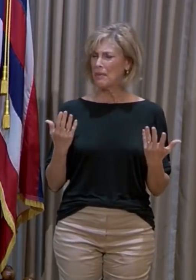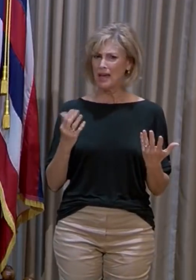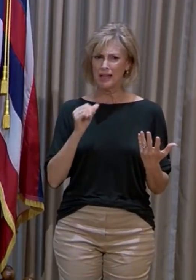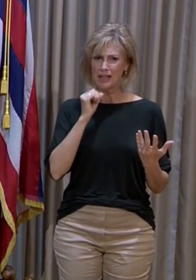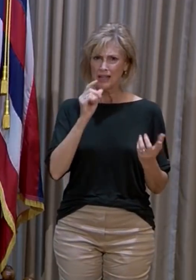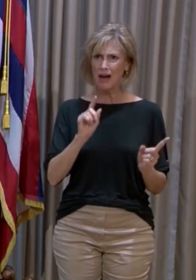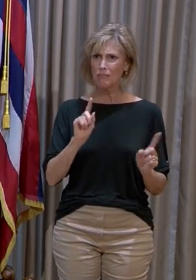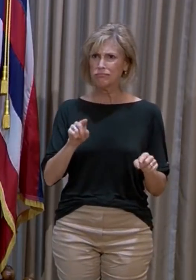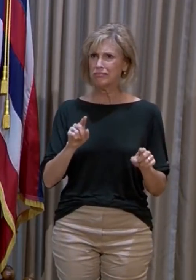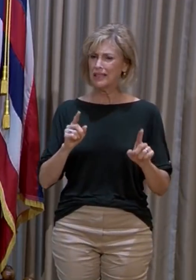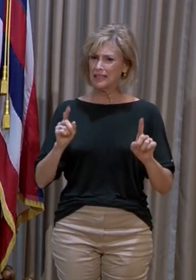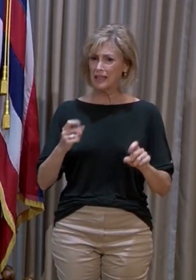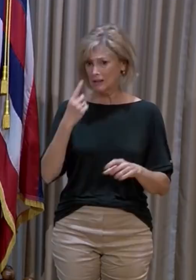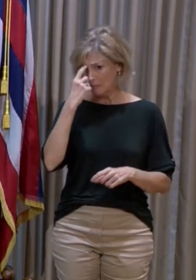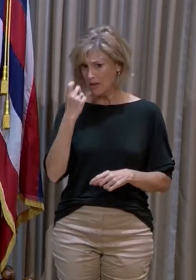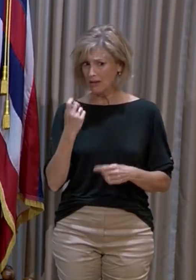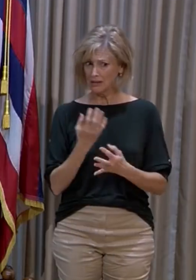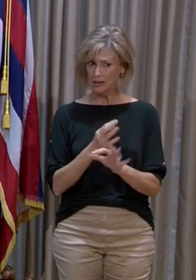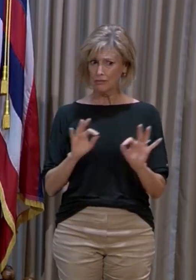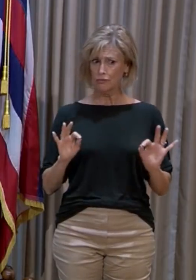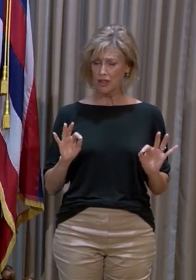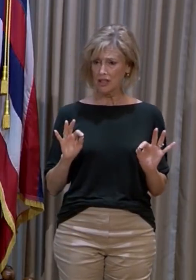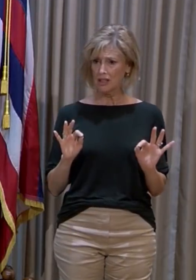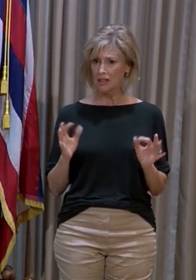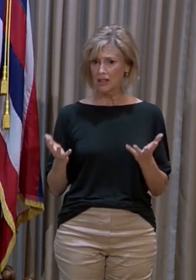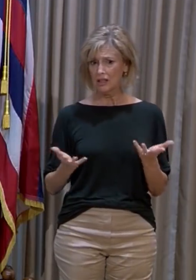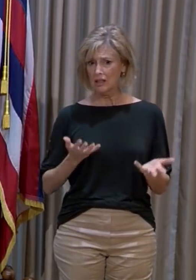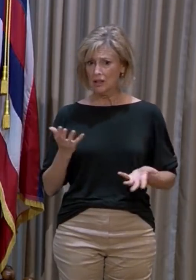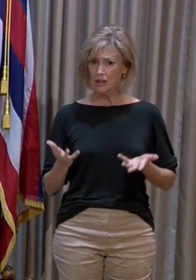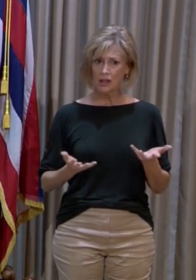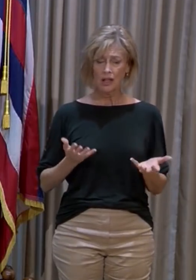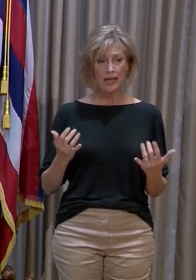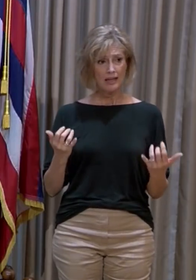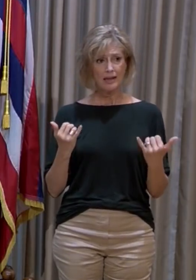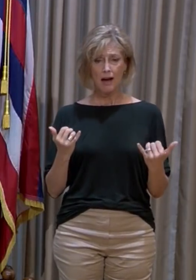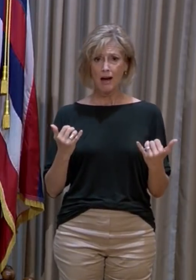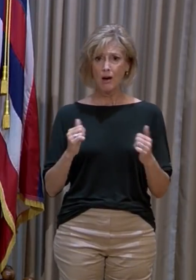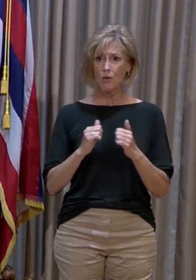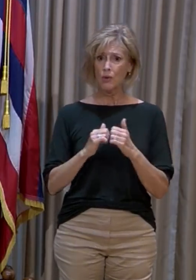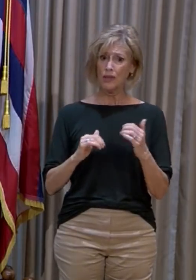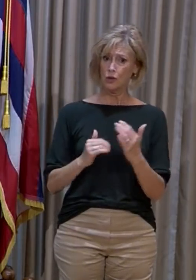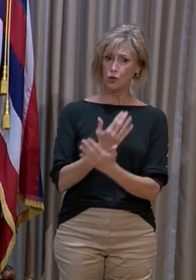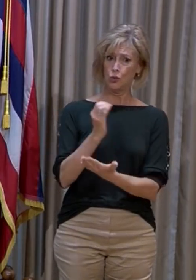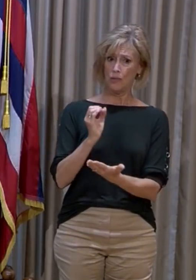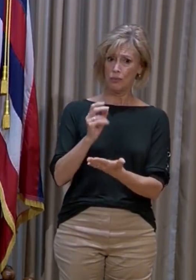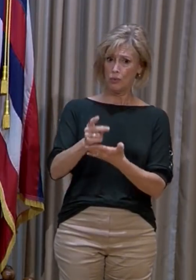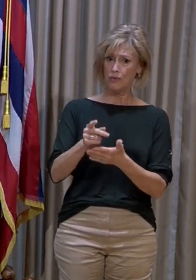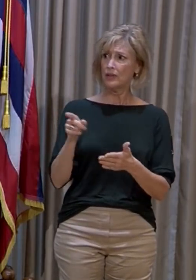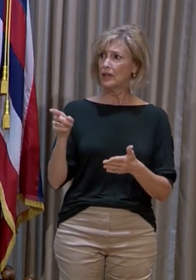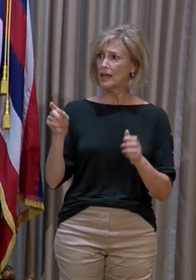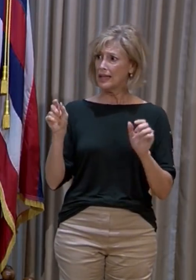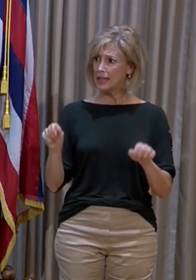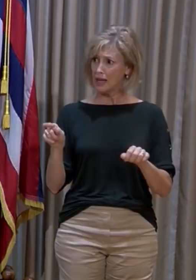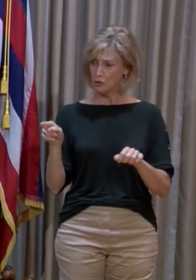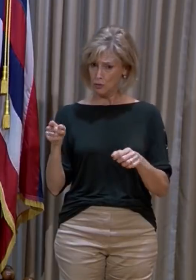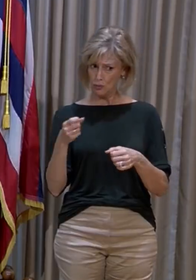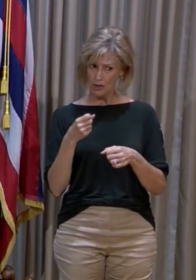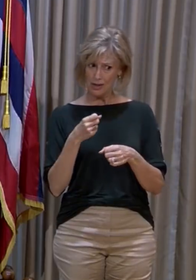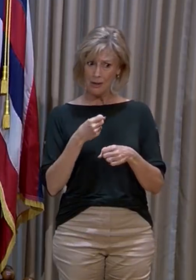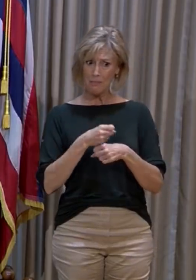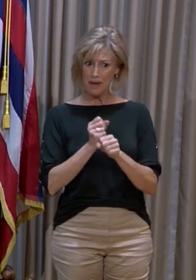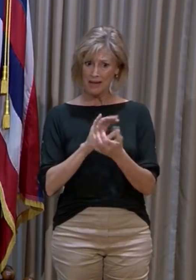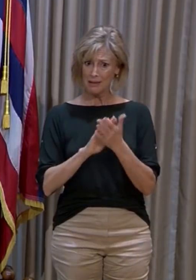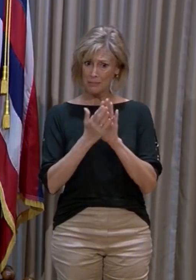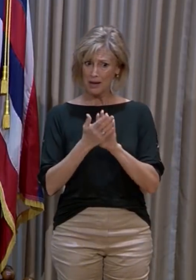because it's being provided free. And with this new approval, can you actually make it mandatory? Are you